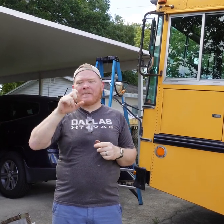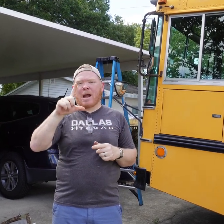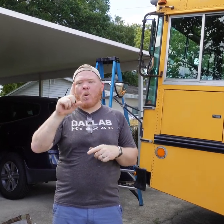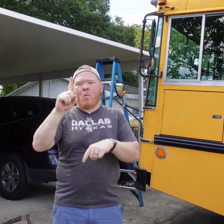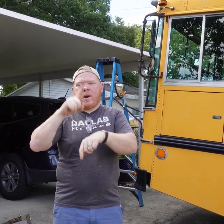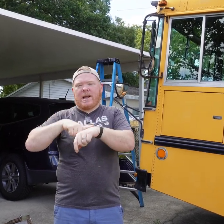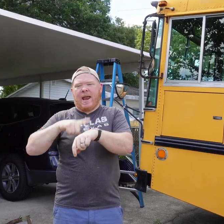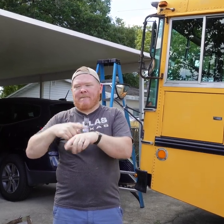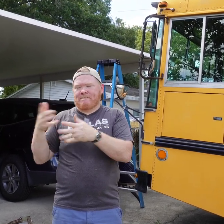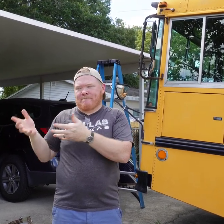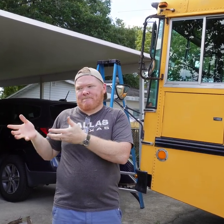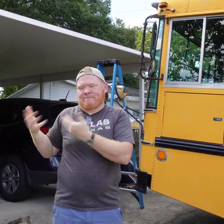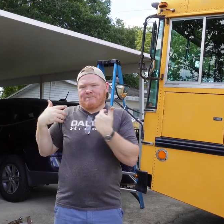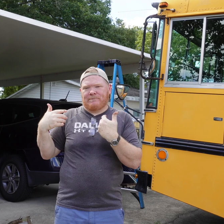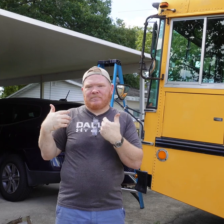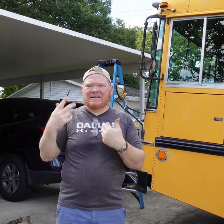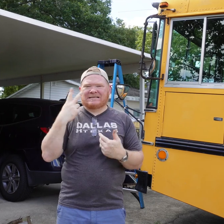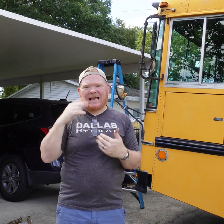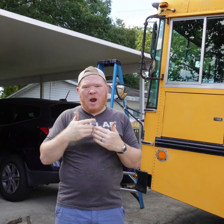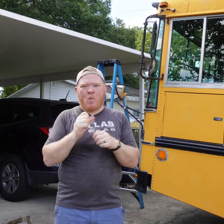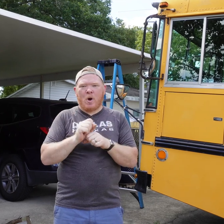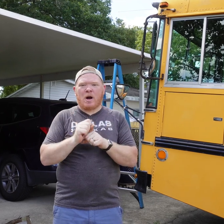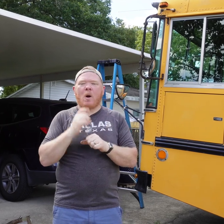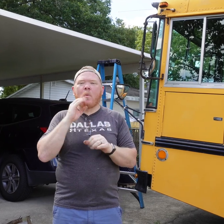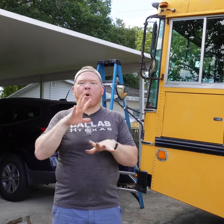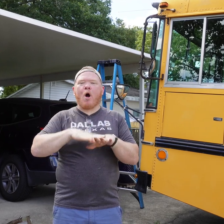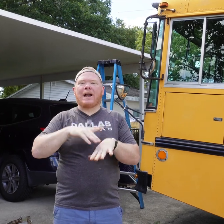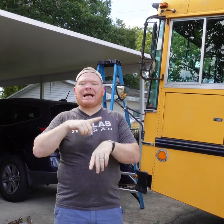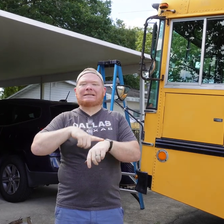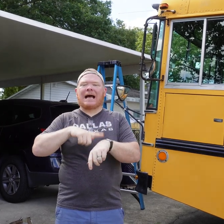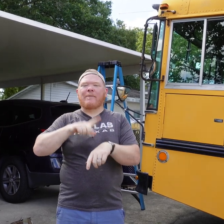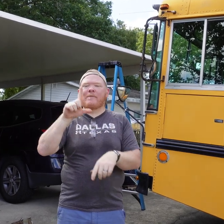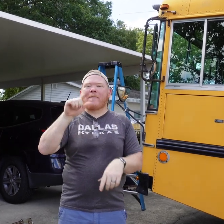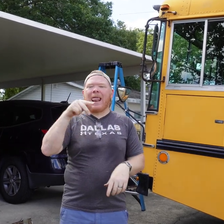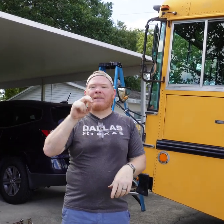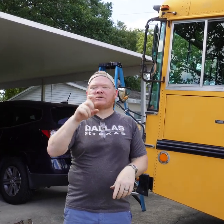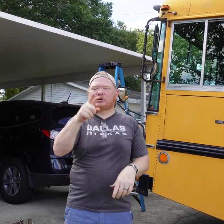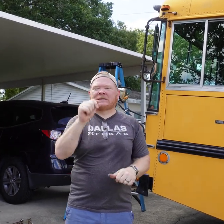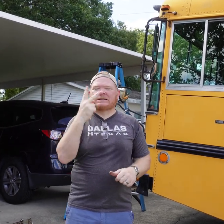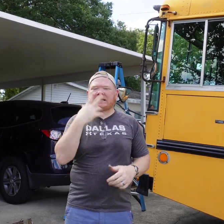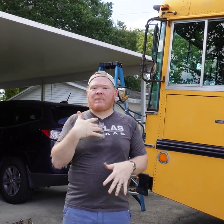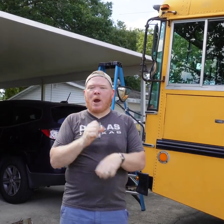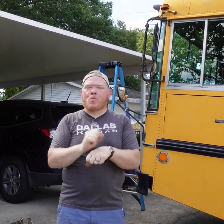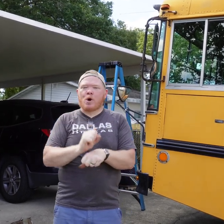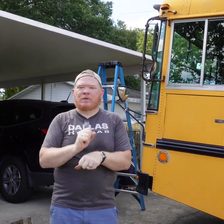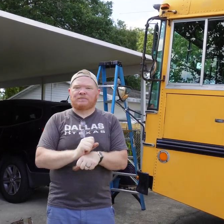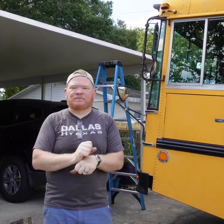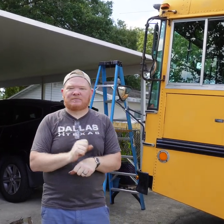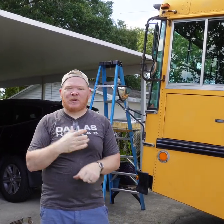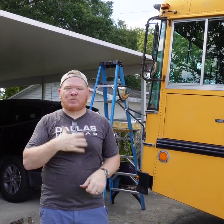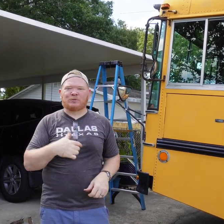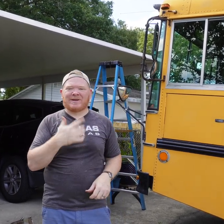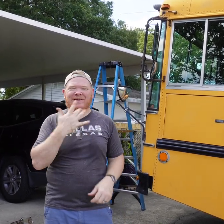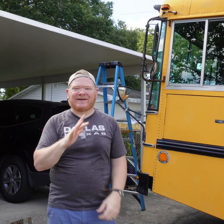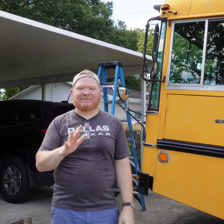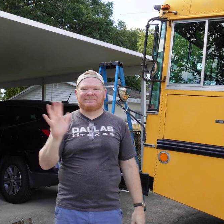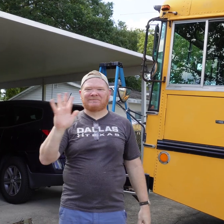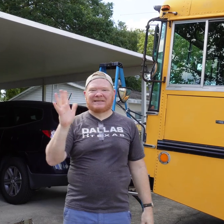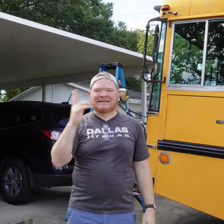take one panel out at a time, see how that works. I'll put this on a time-lapse so you can see my work. Wish me